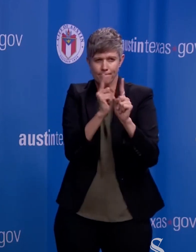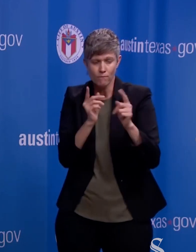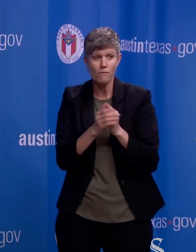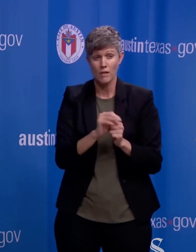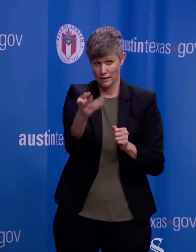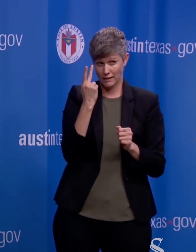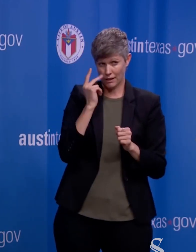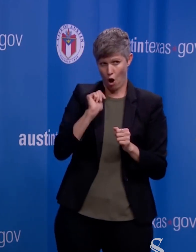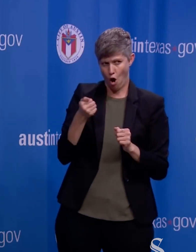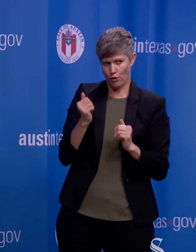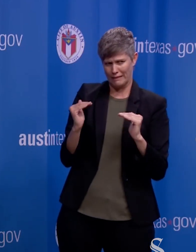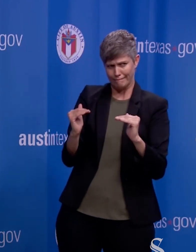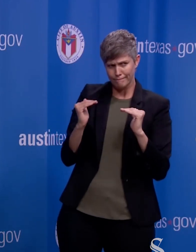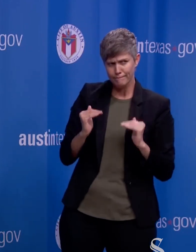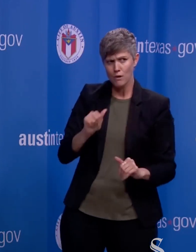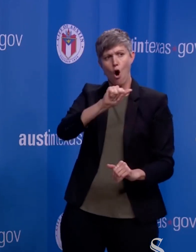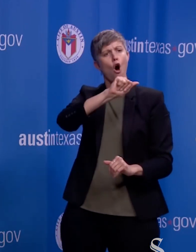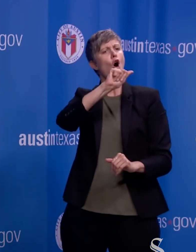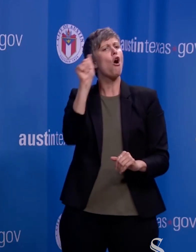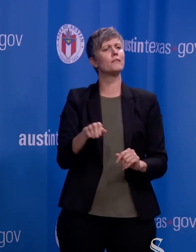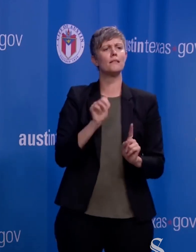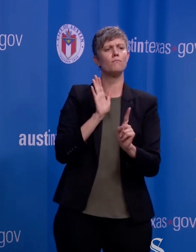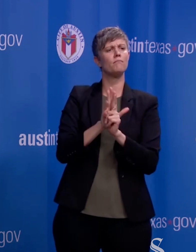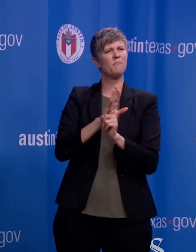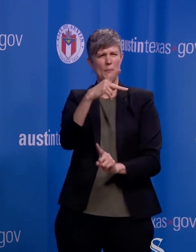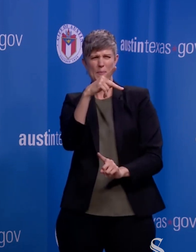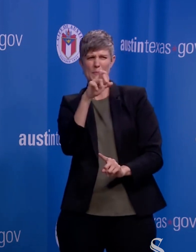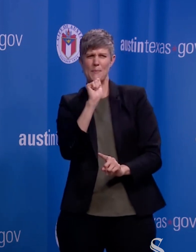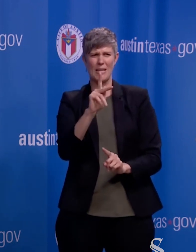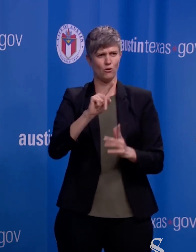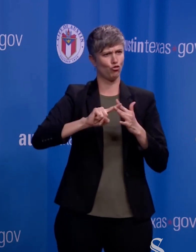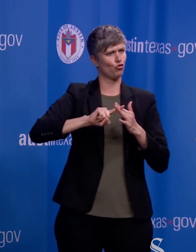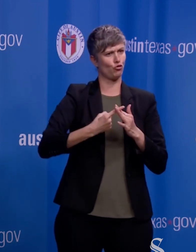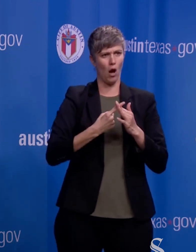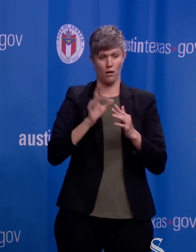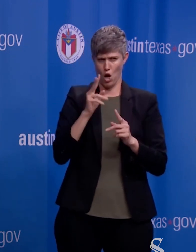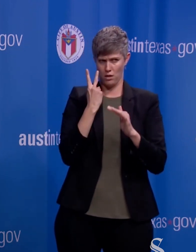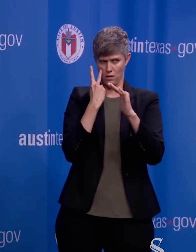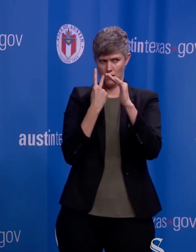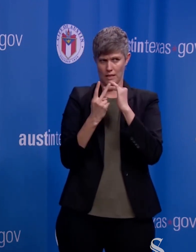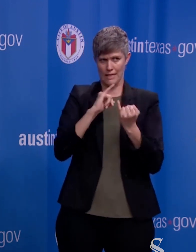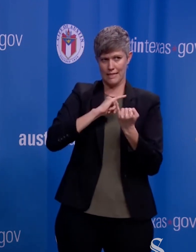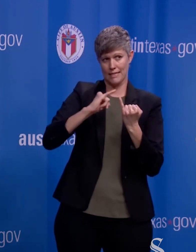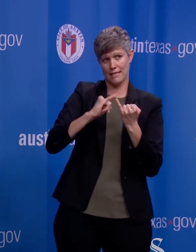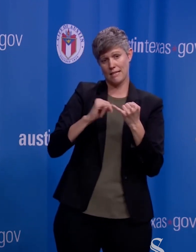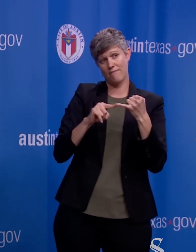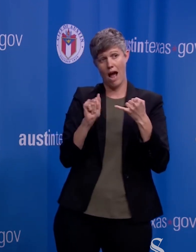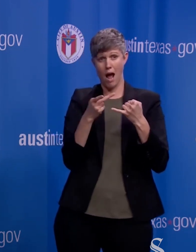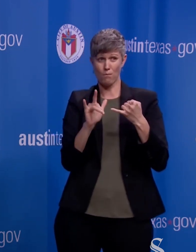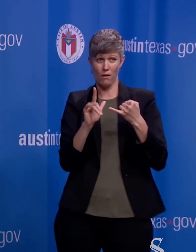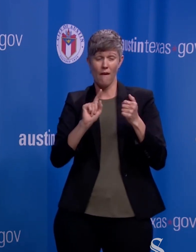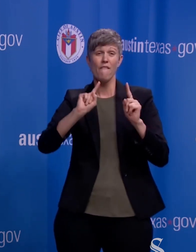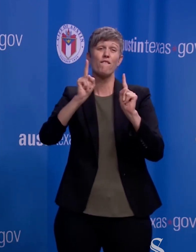see that the peak in Austin really starts, we're going to start feeling it under this scenario the end of April into May. The actual